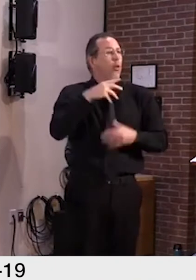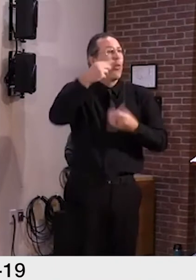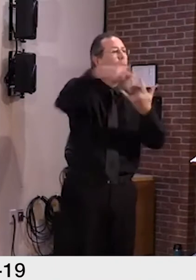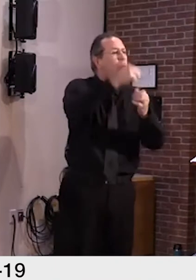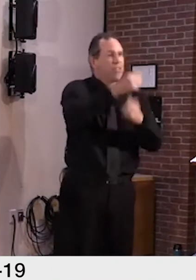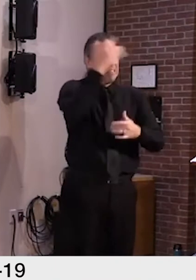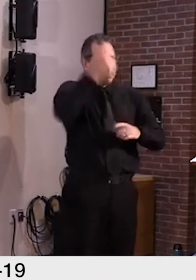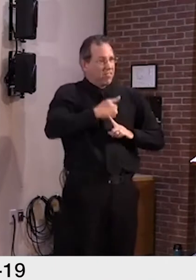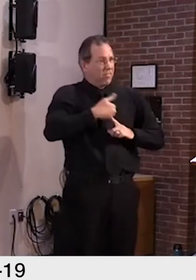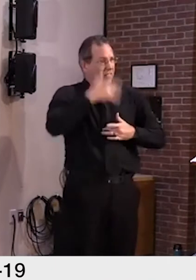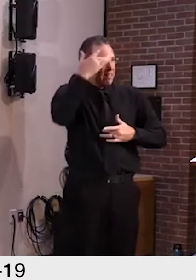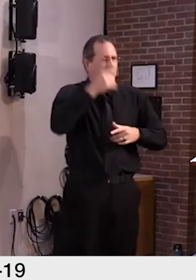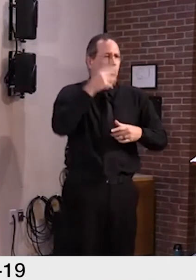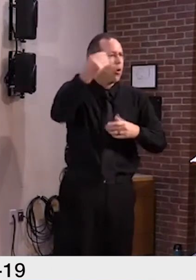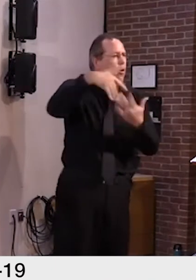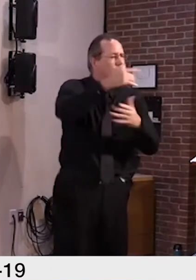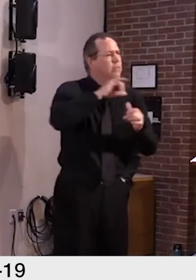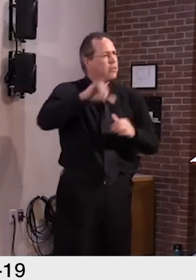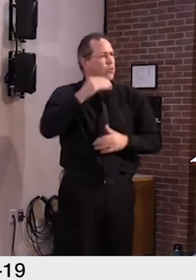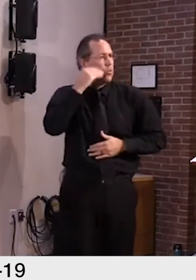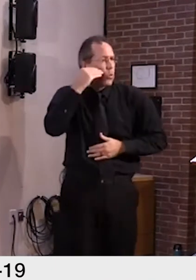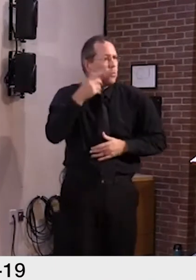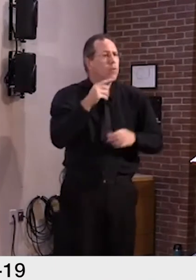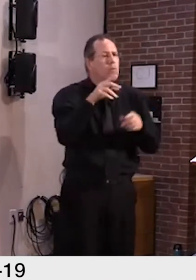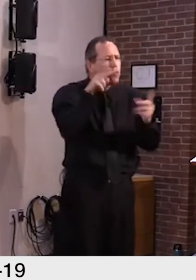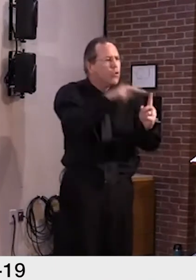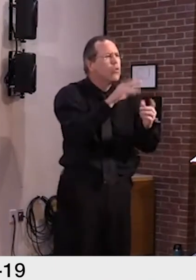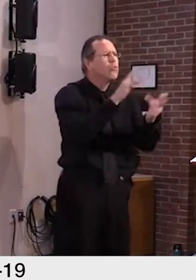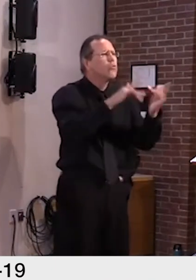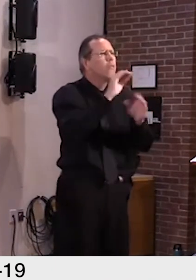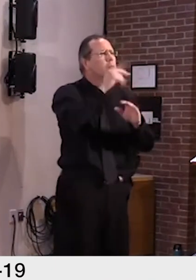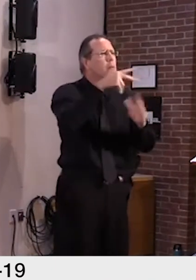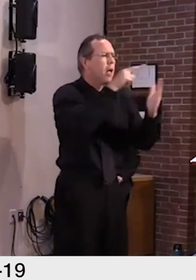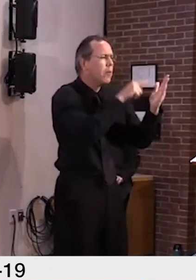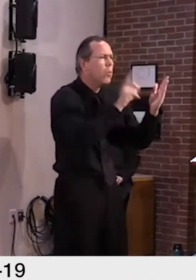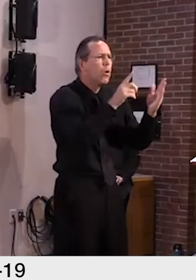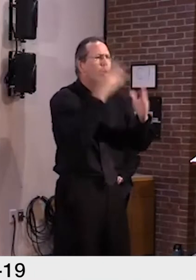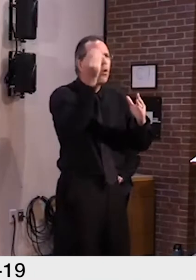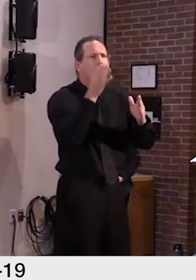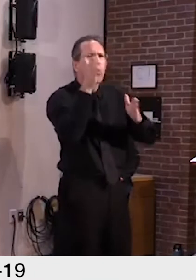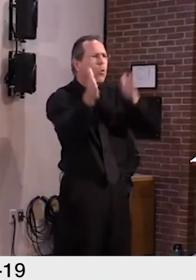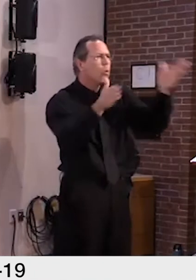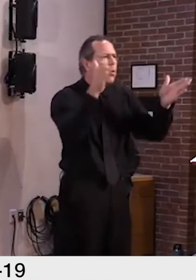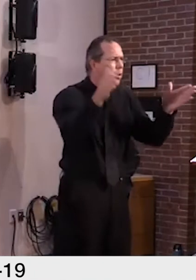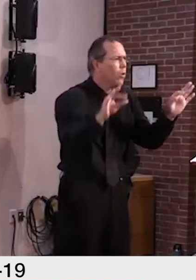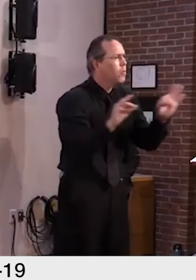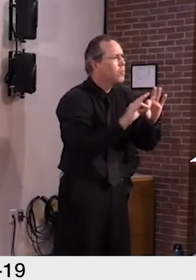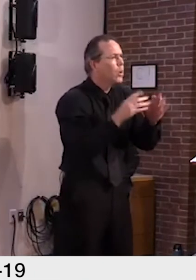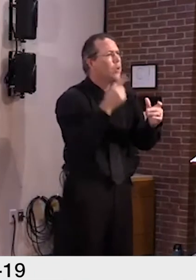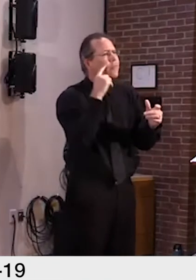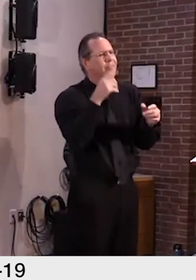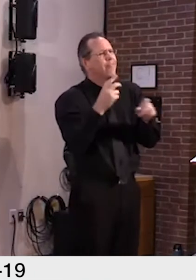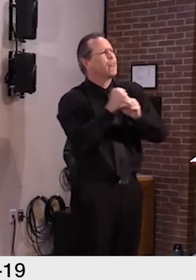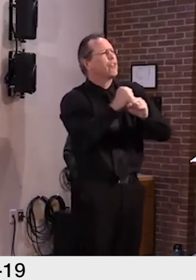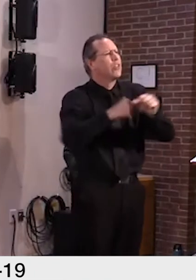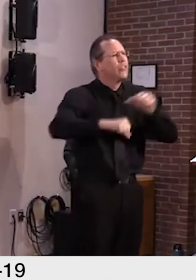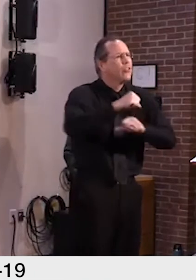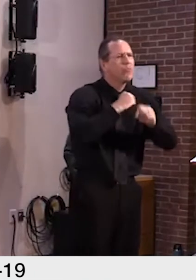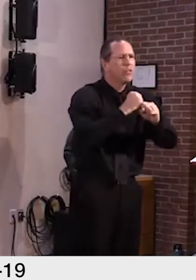important than ever that we keep this up for our kids and families as well as for our communities and our economy.